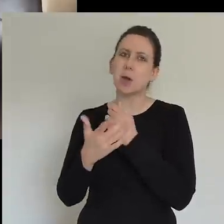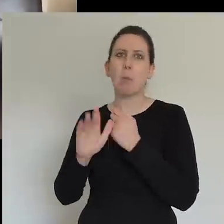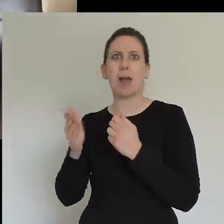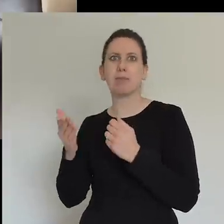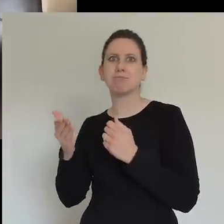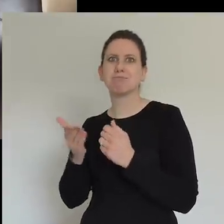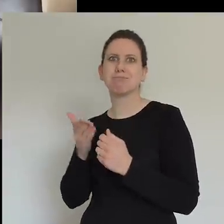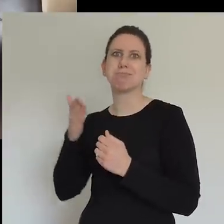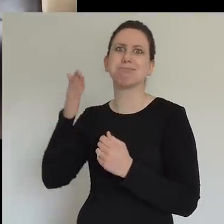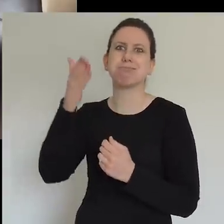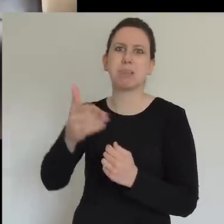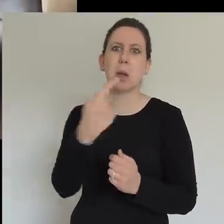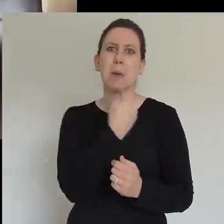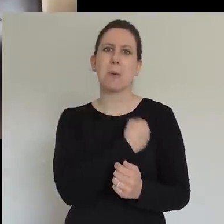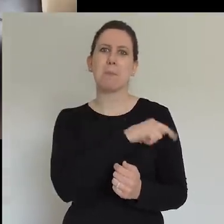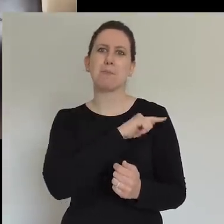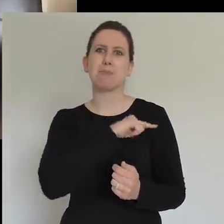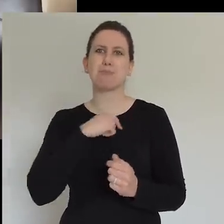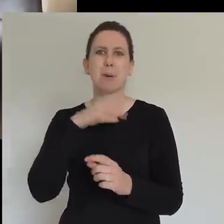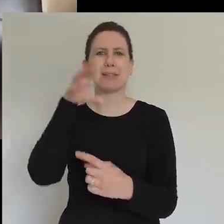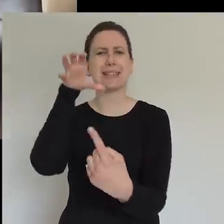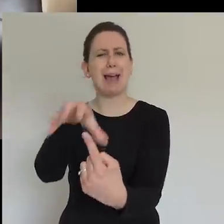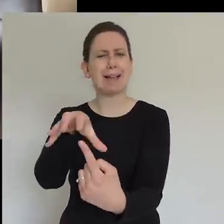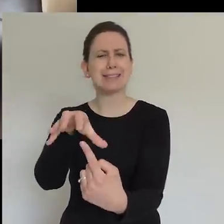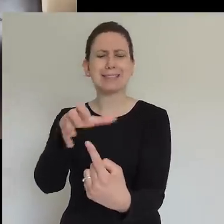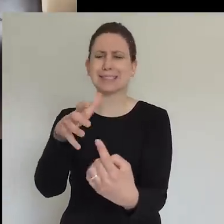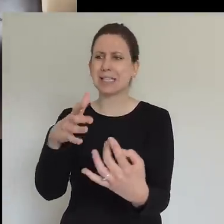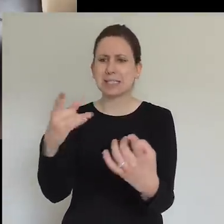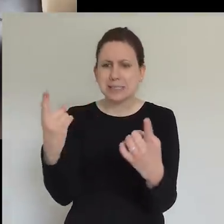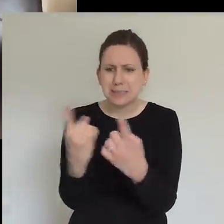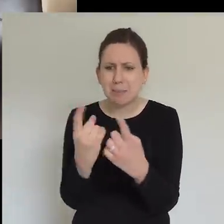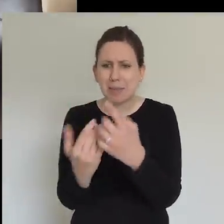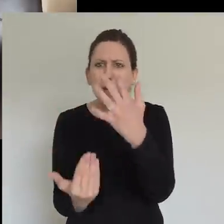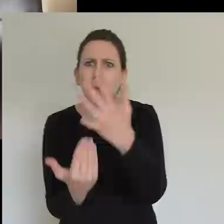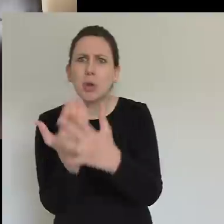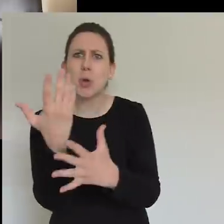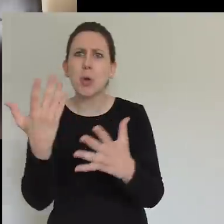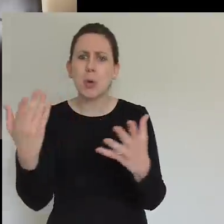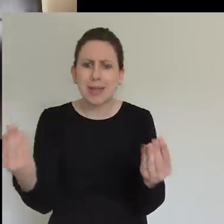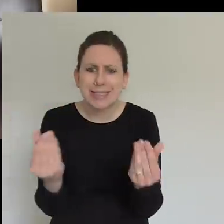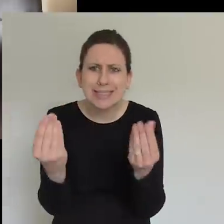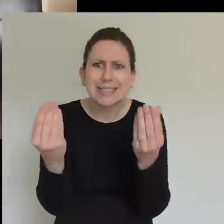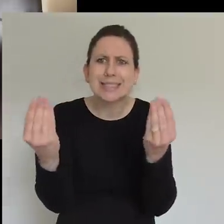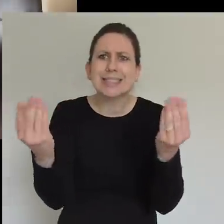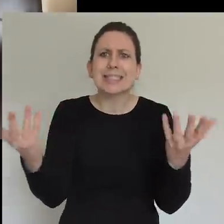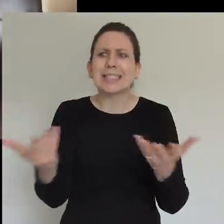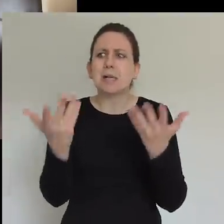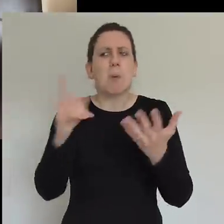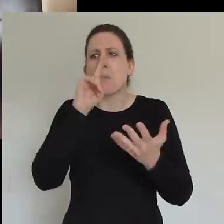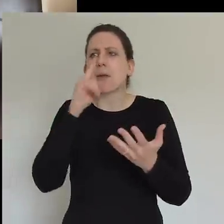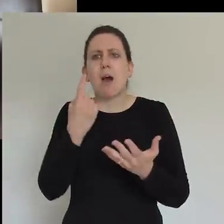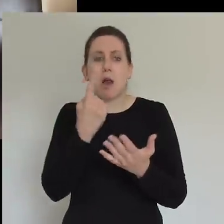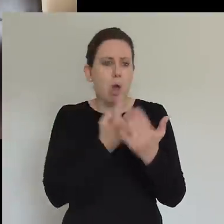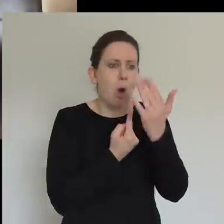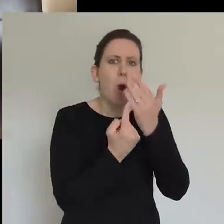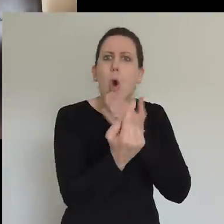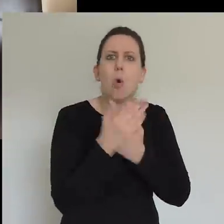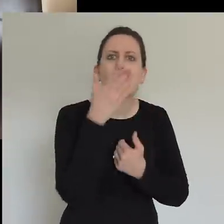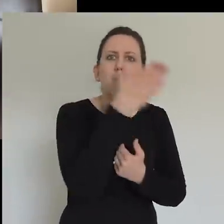birthed. But it's about going there together, because we can't go alone. No, and we can't just go back to normal. No. You know,